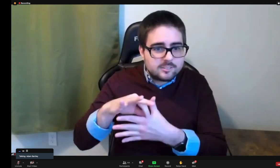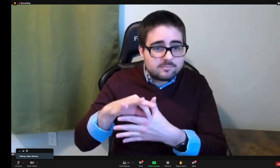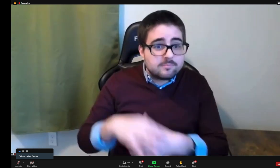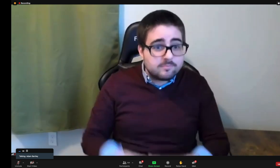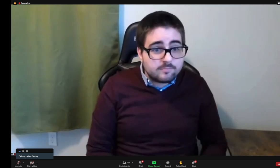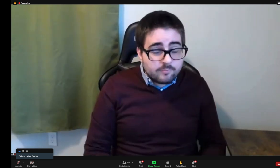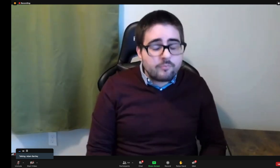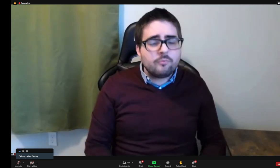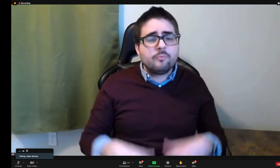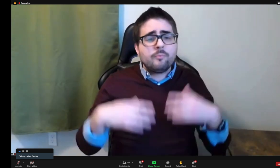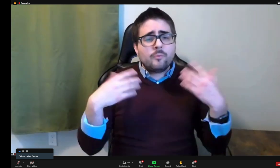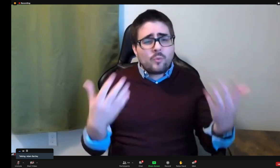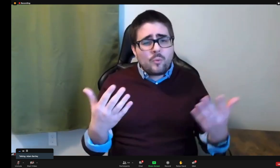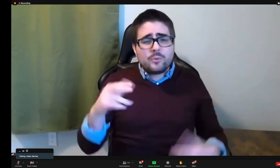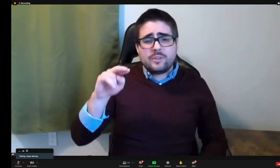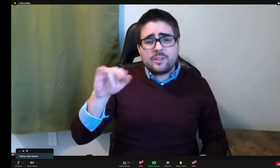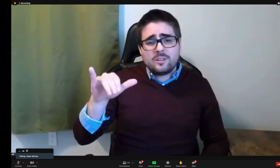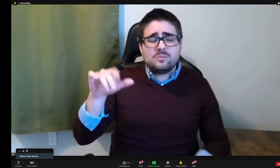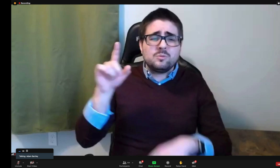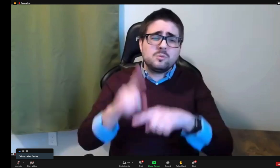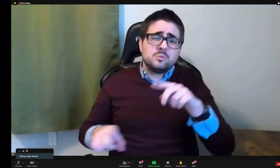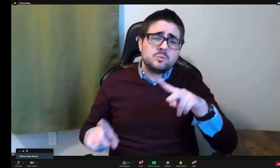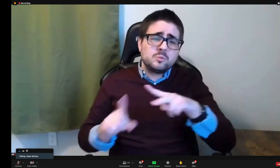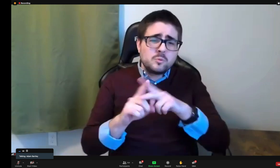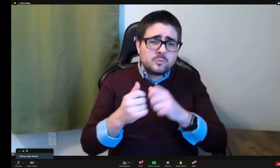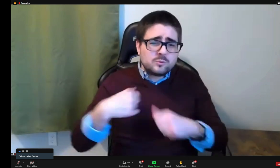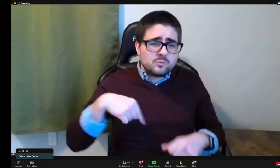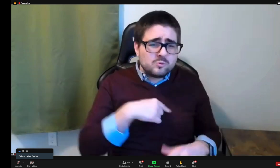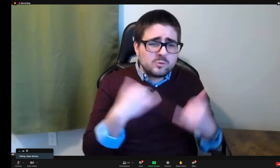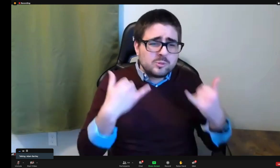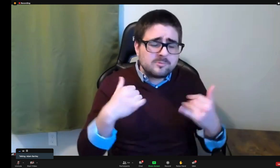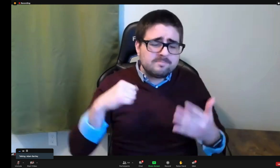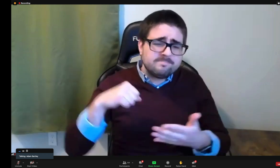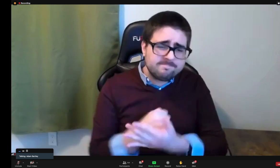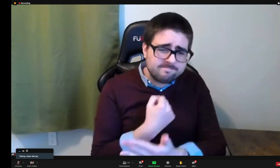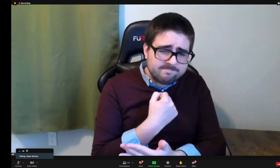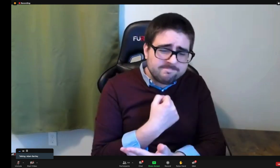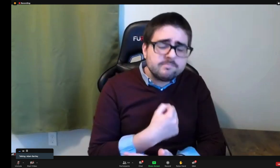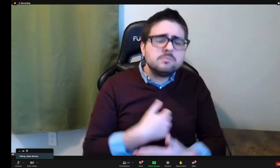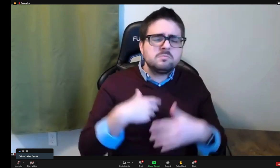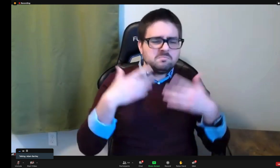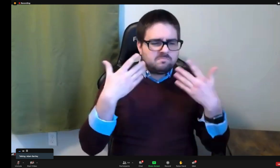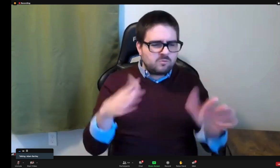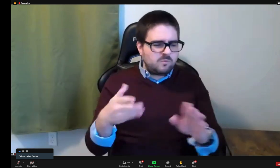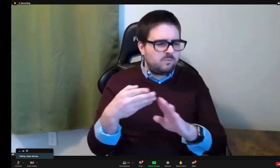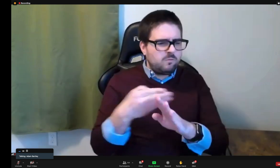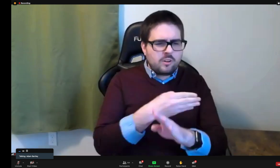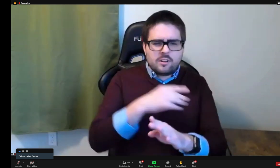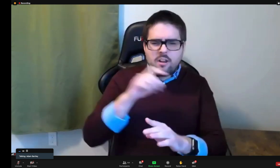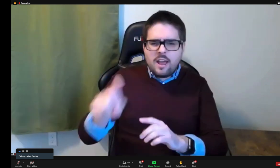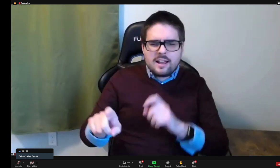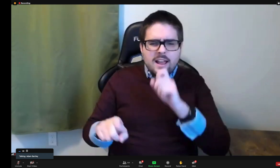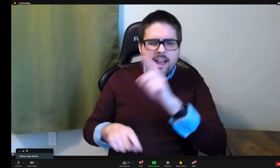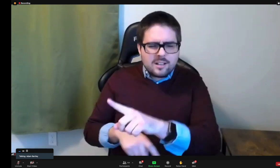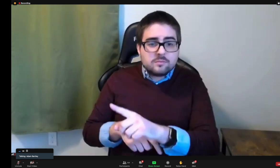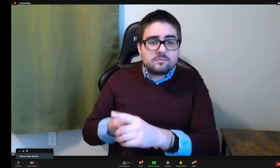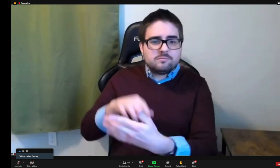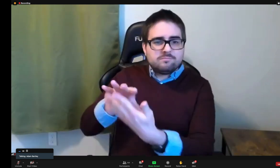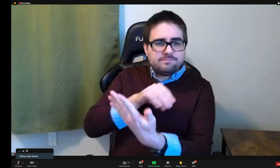ASL Connect content, and she's the director for the Maslev program. So she was unable to be with us